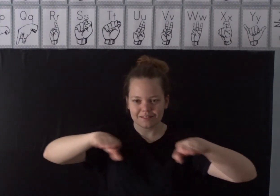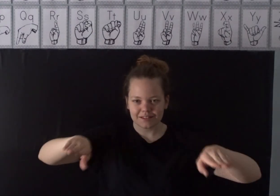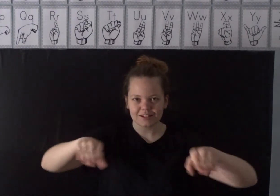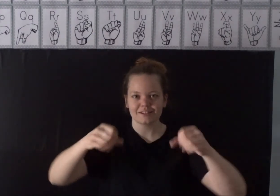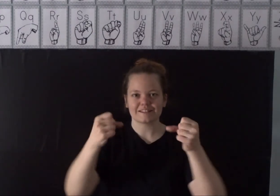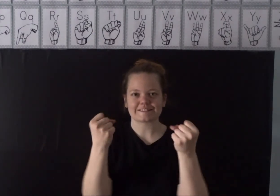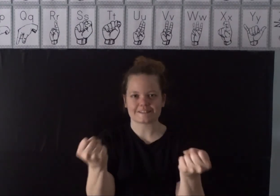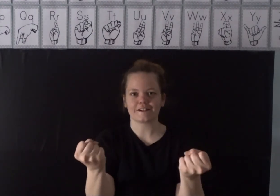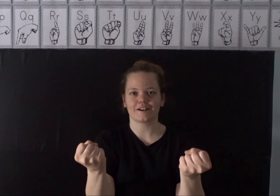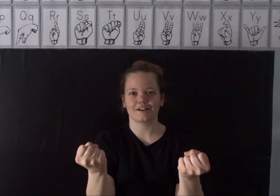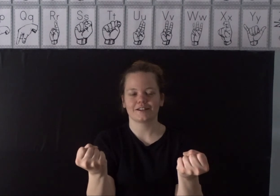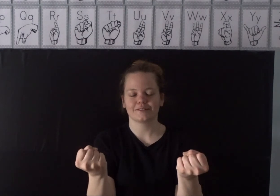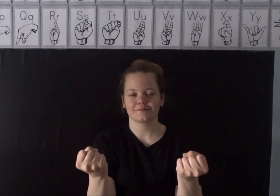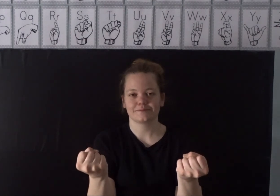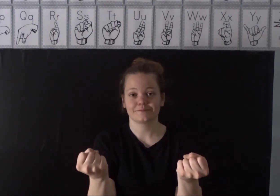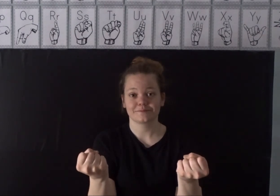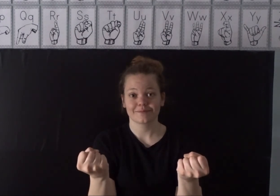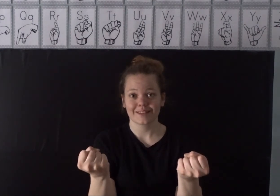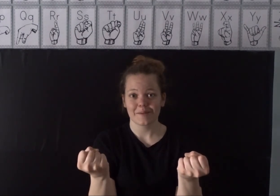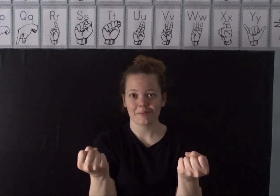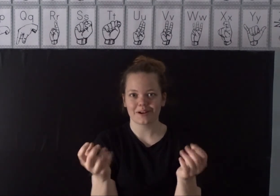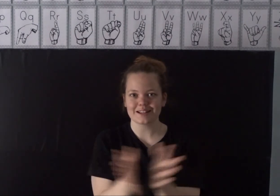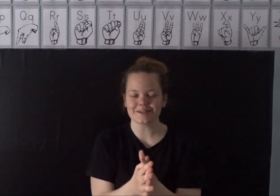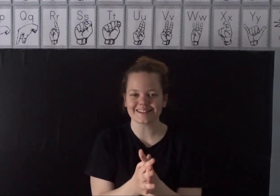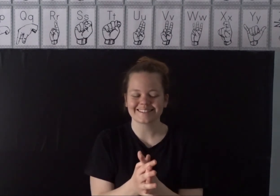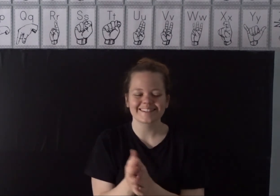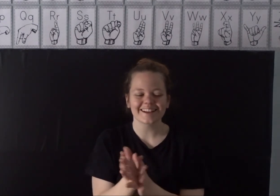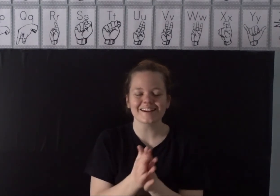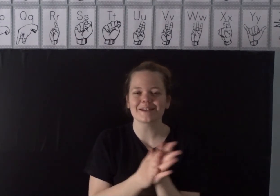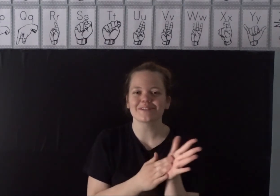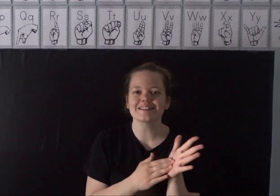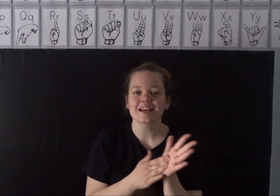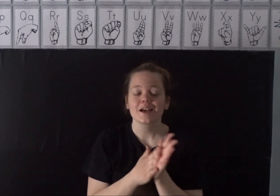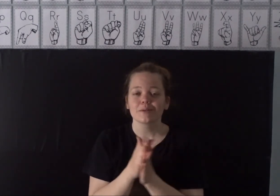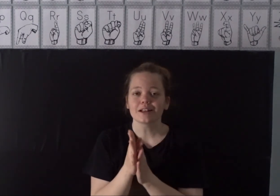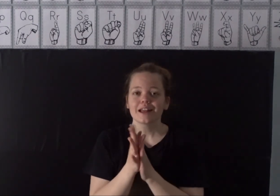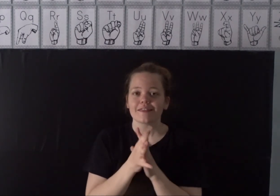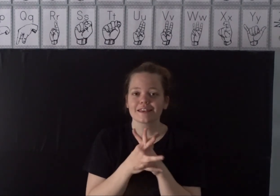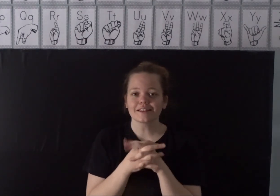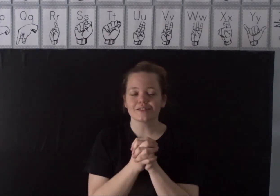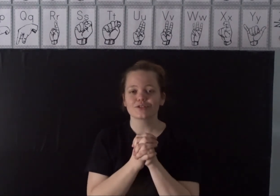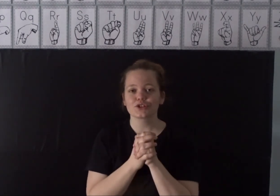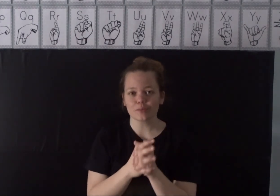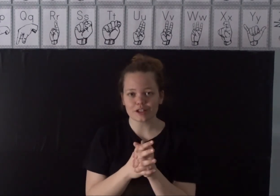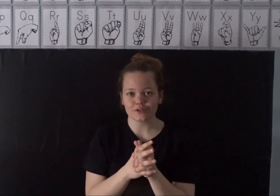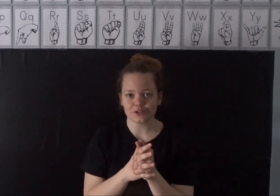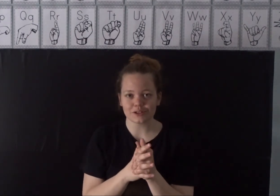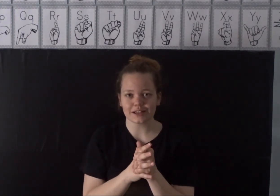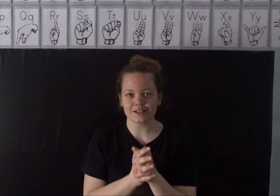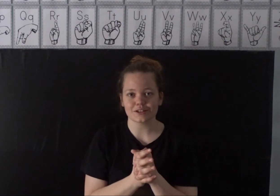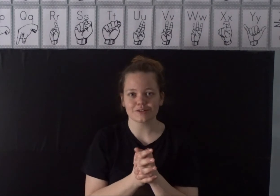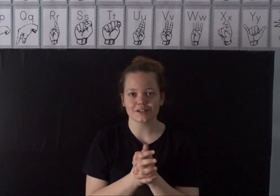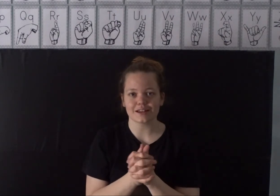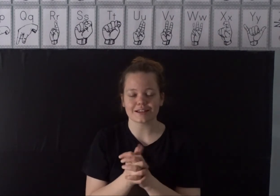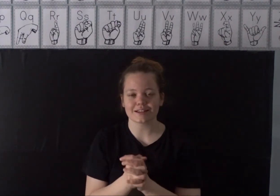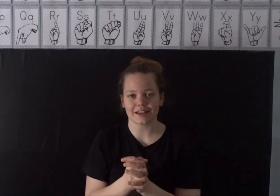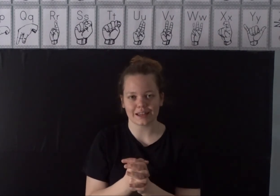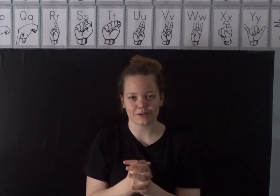Dirt. is hard. Pretty sweet. Alright my friends. Well thank you so much for tuning in to today's sign language